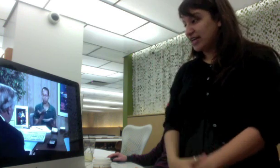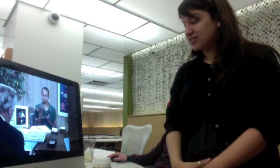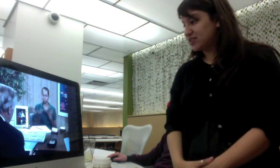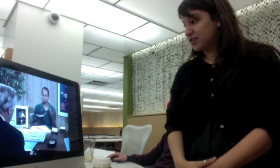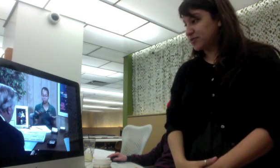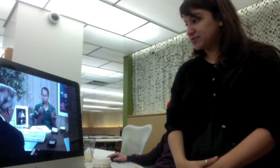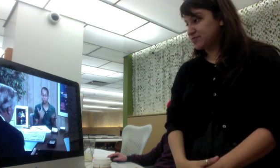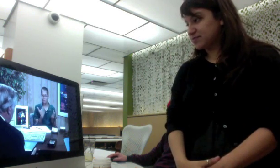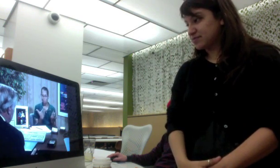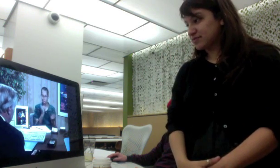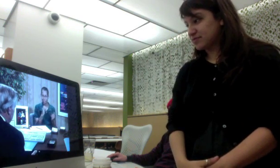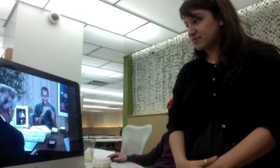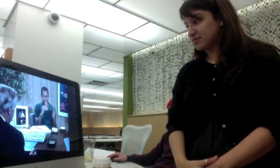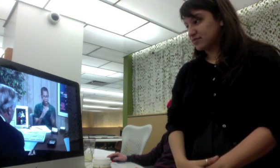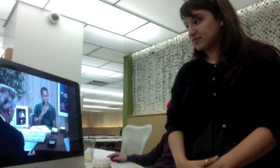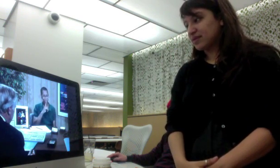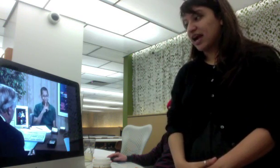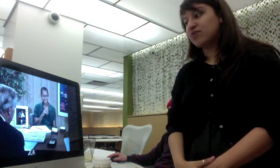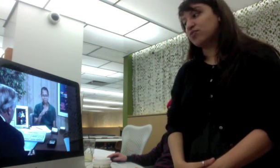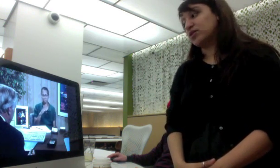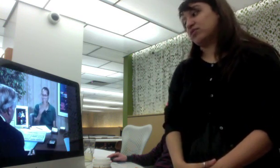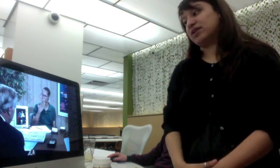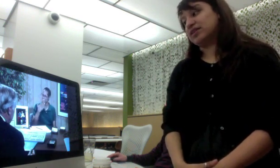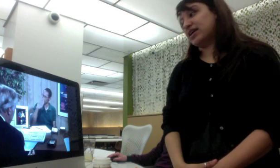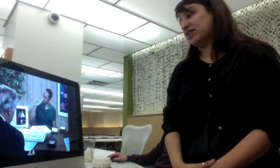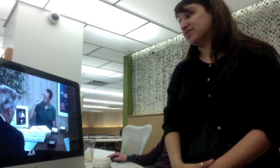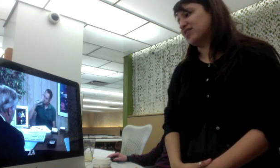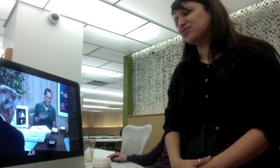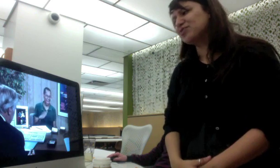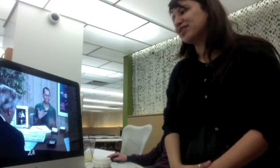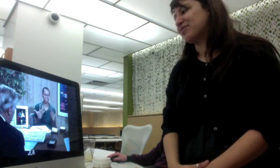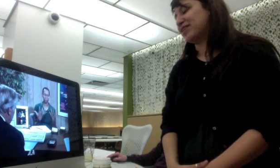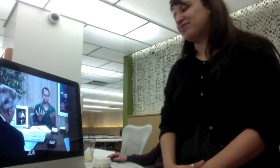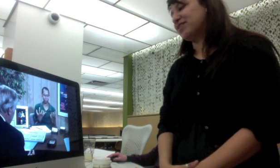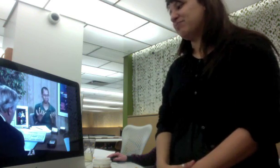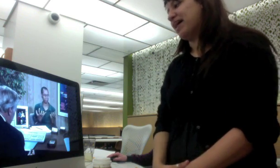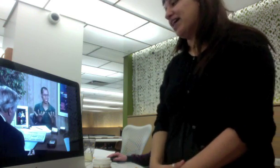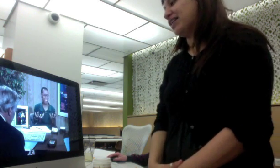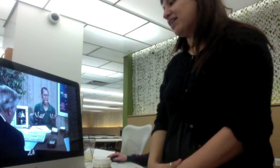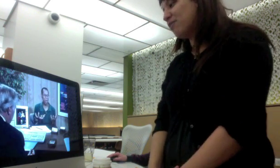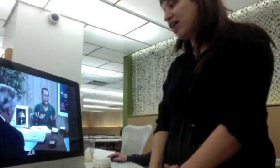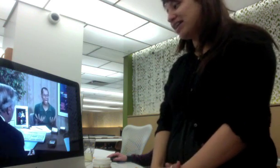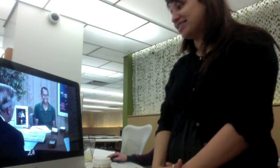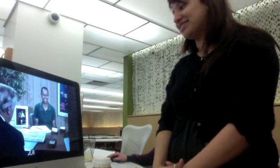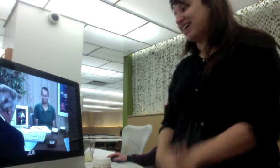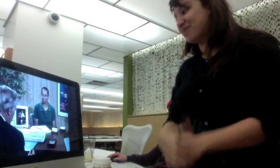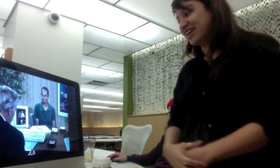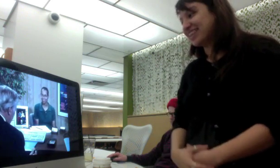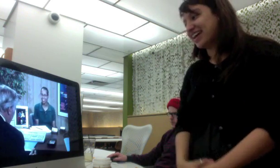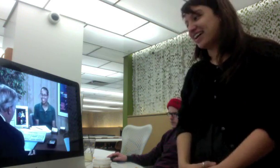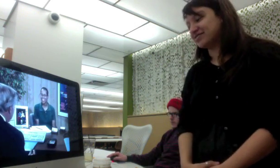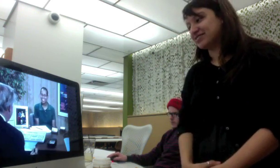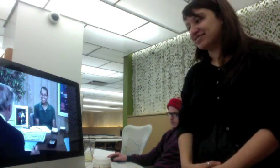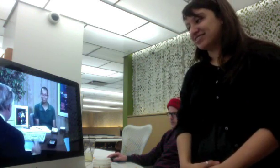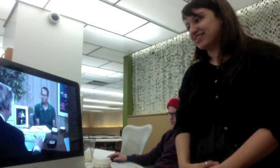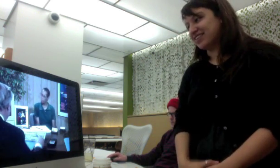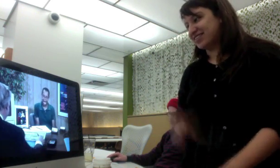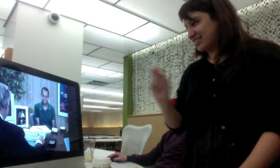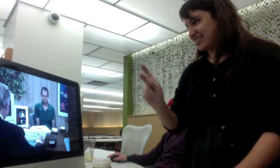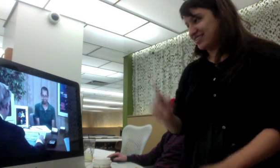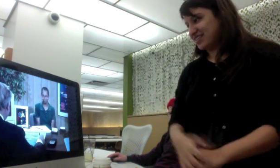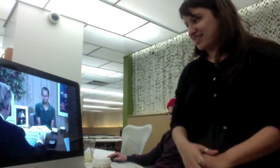okay so I really want that house I really want it really bad I want it I want that house